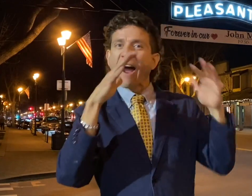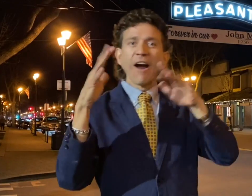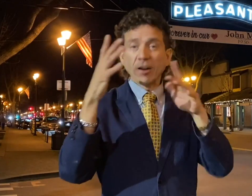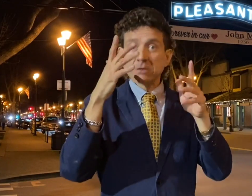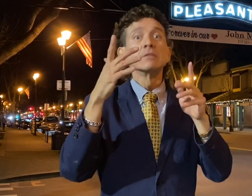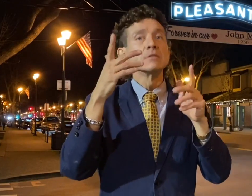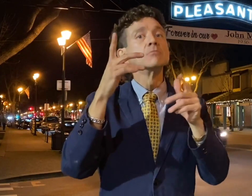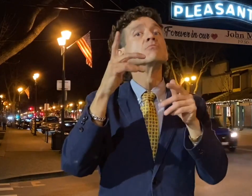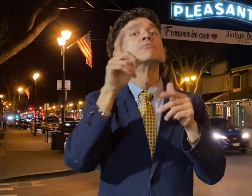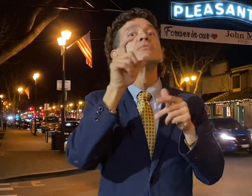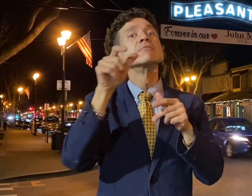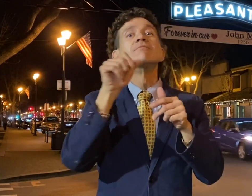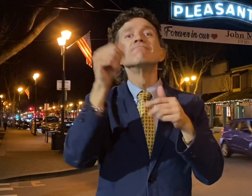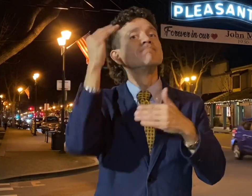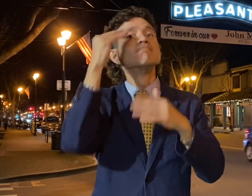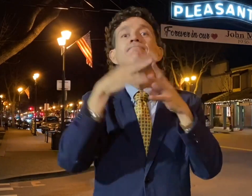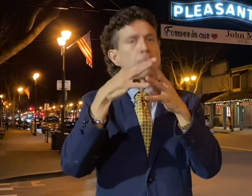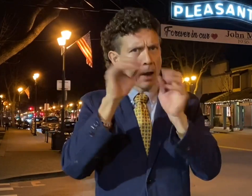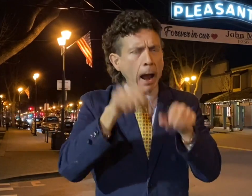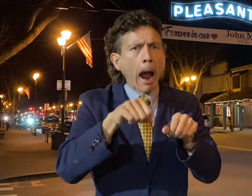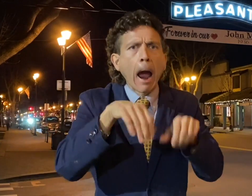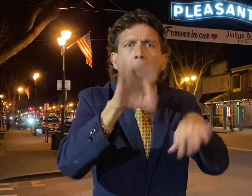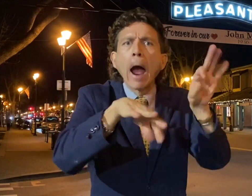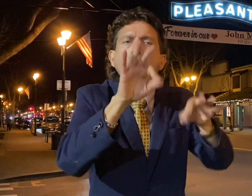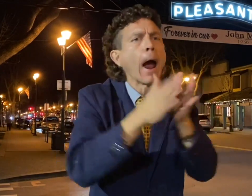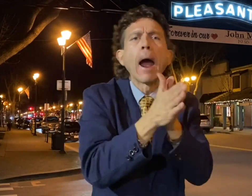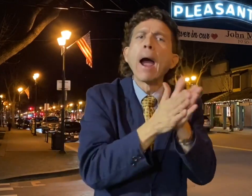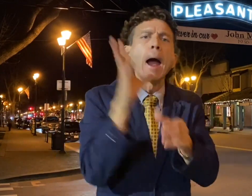Families could get into discussions during a game, which never would have happened otherwise.